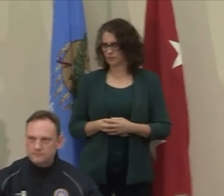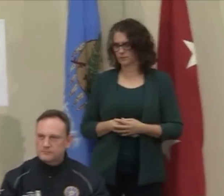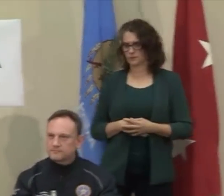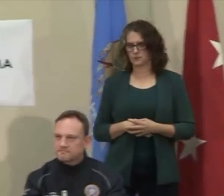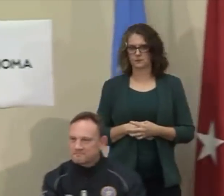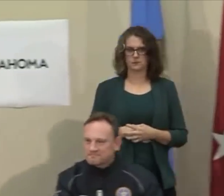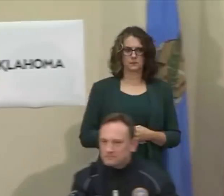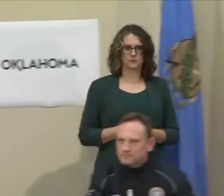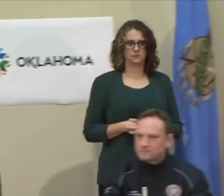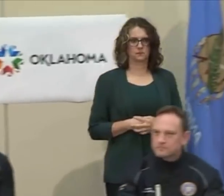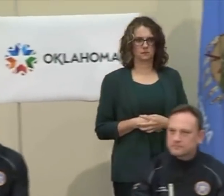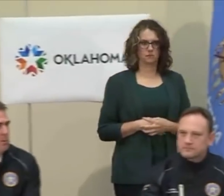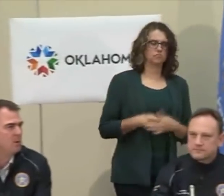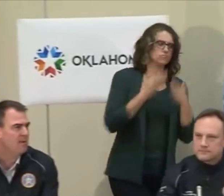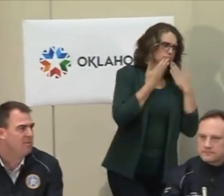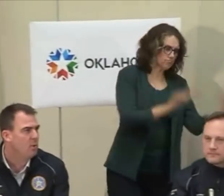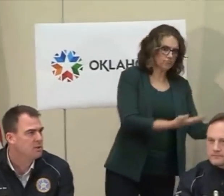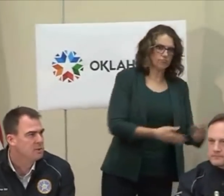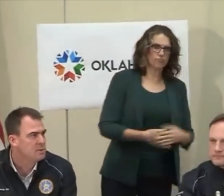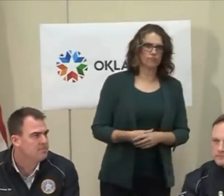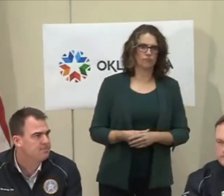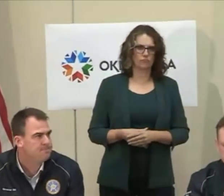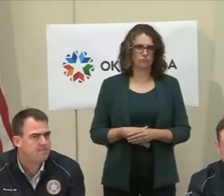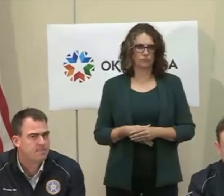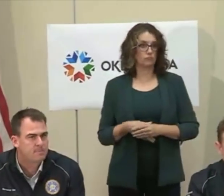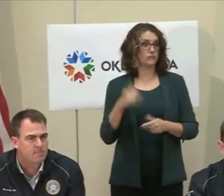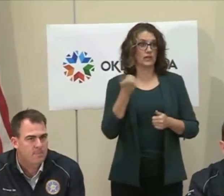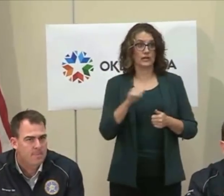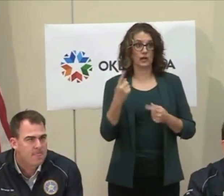Thank you, Dr. Trump. We'll open it up to a few questions.